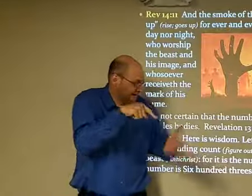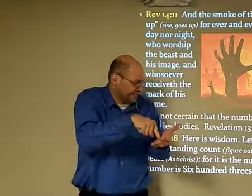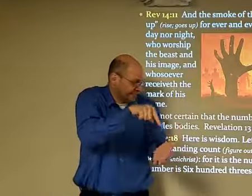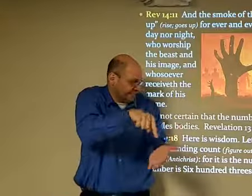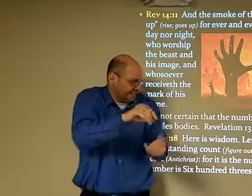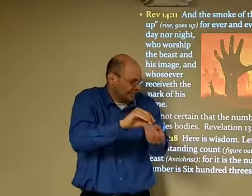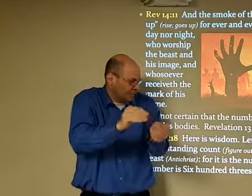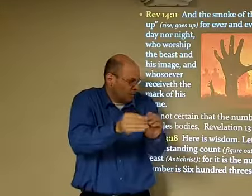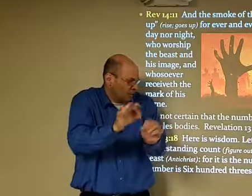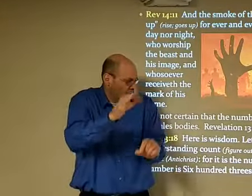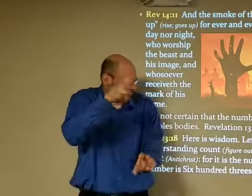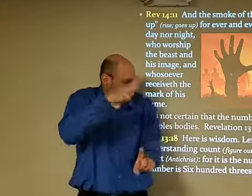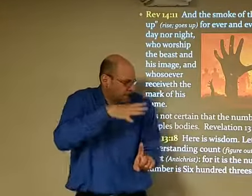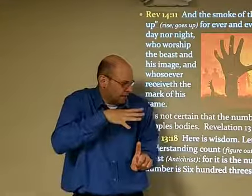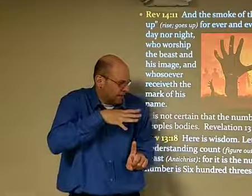for it is the number of a man